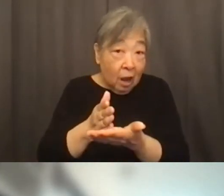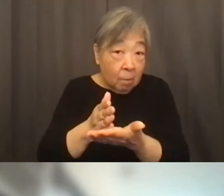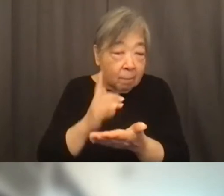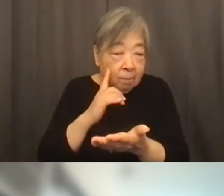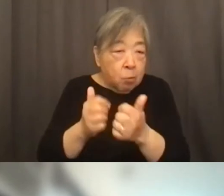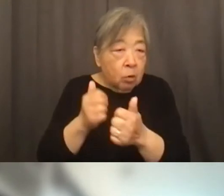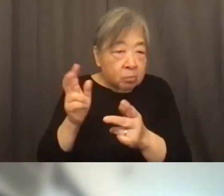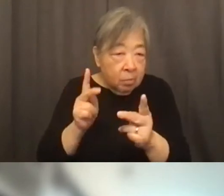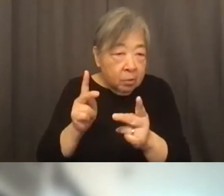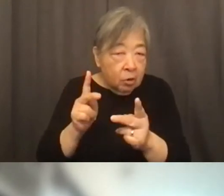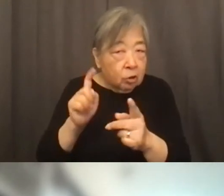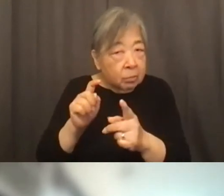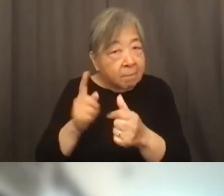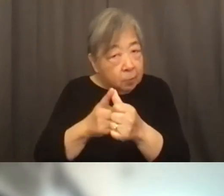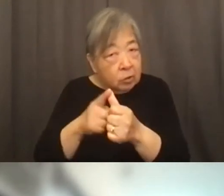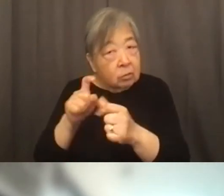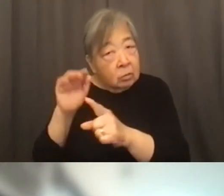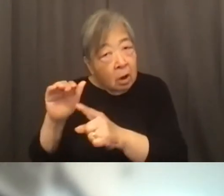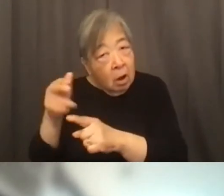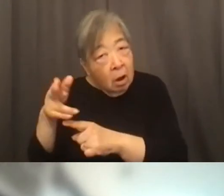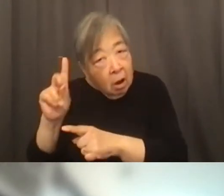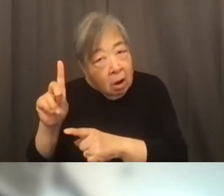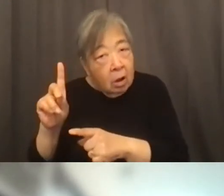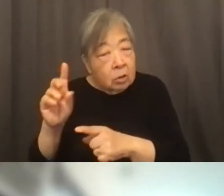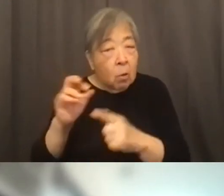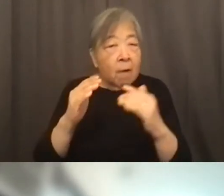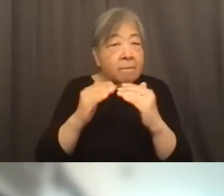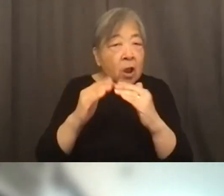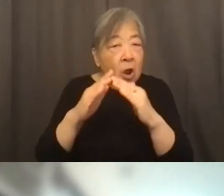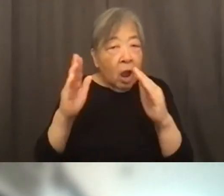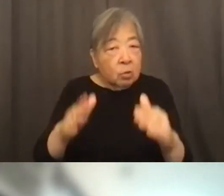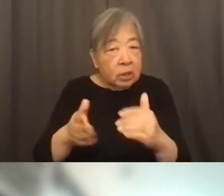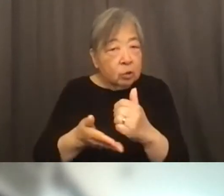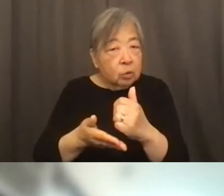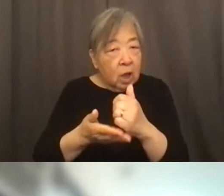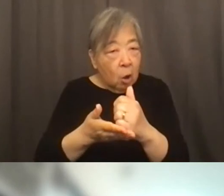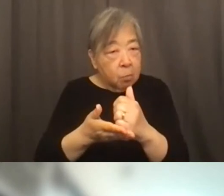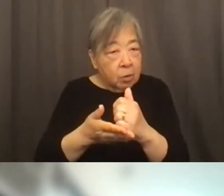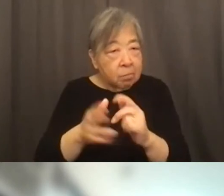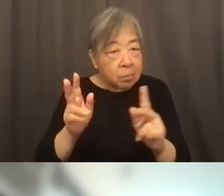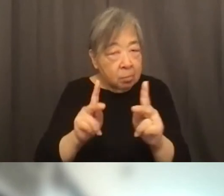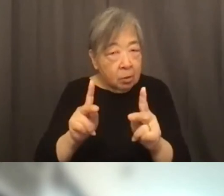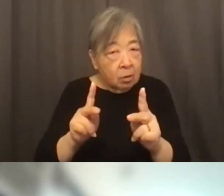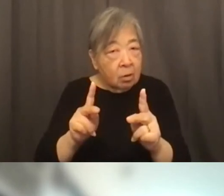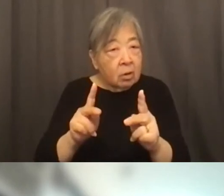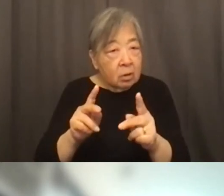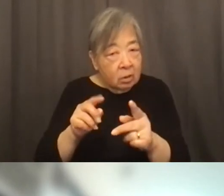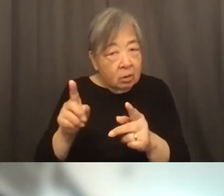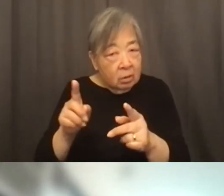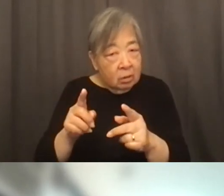should be HUD or fair housing groups to help individuals get their complaints in shape for them